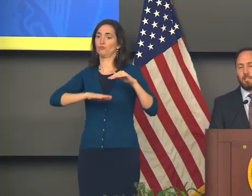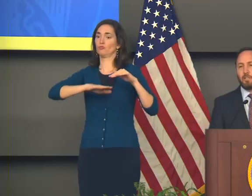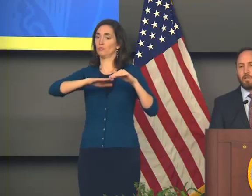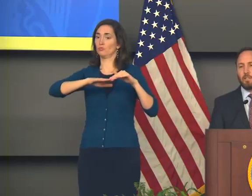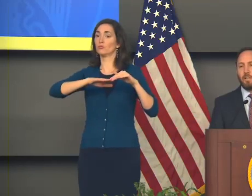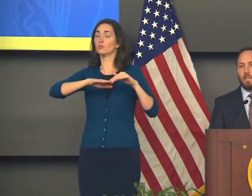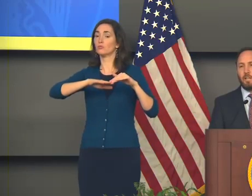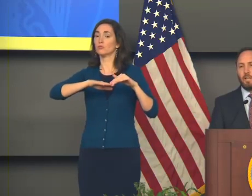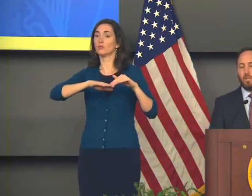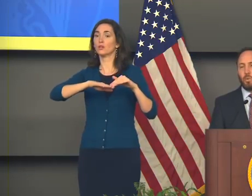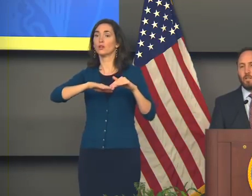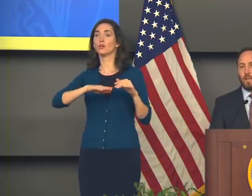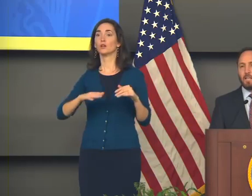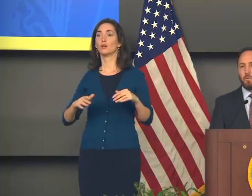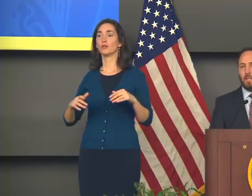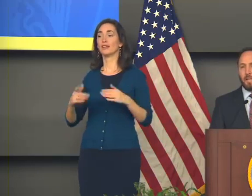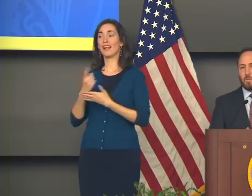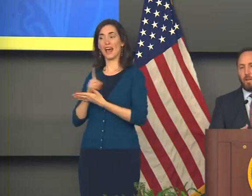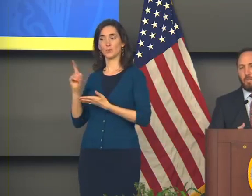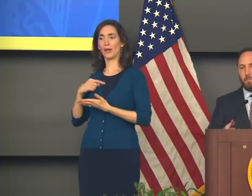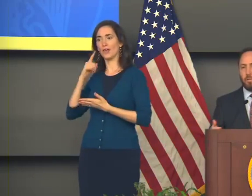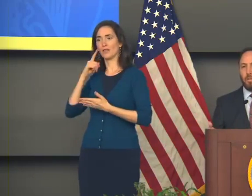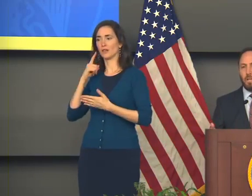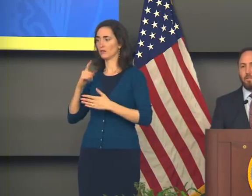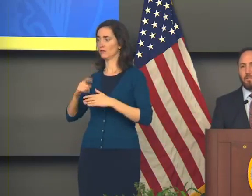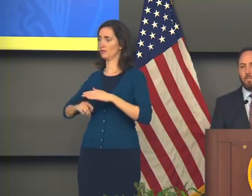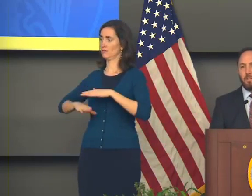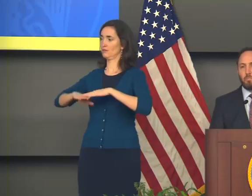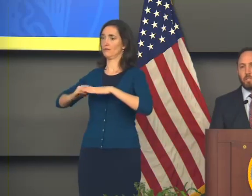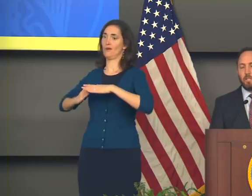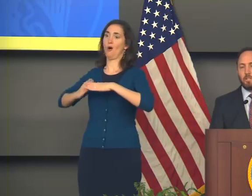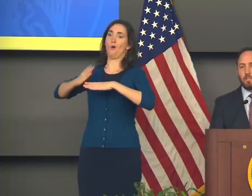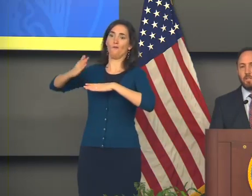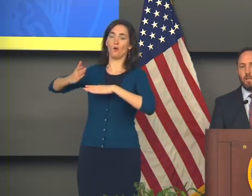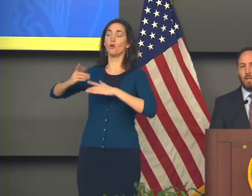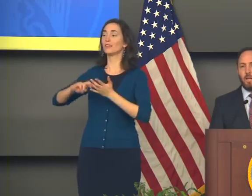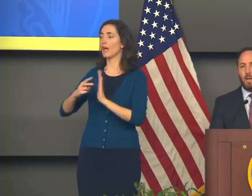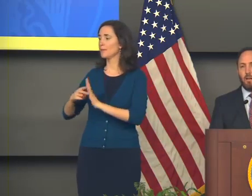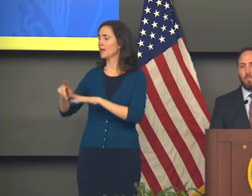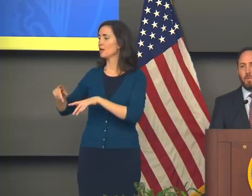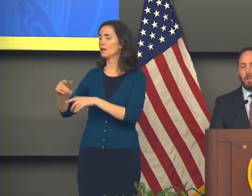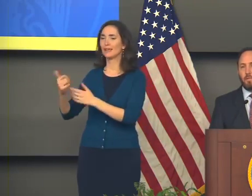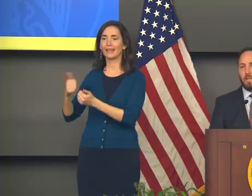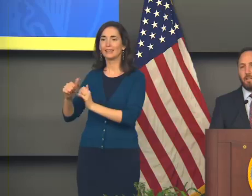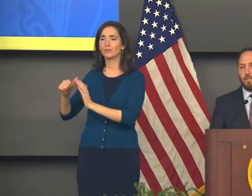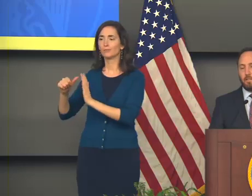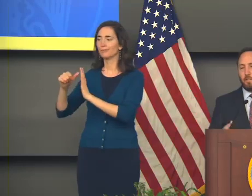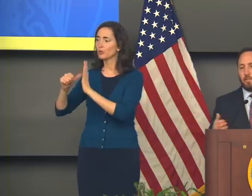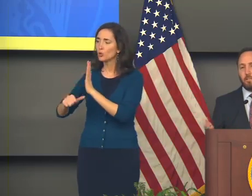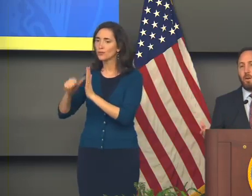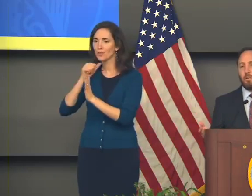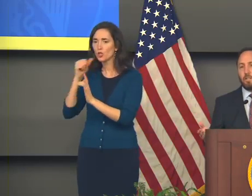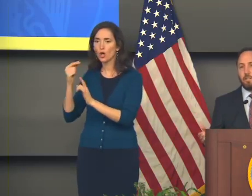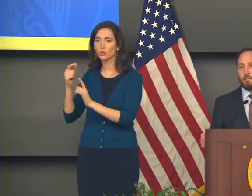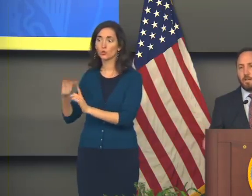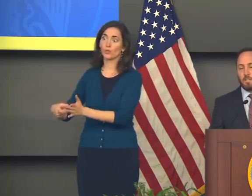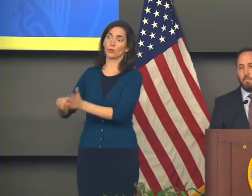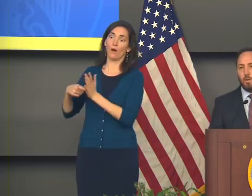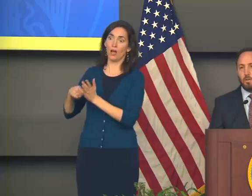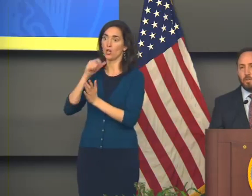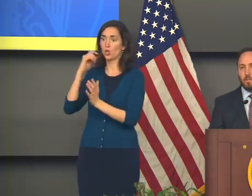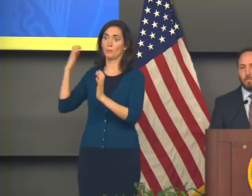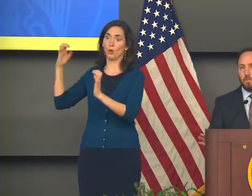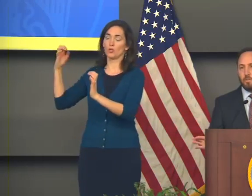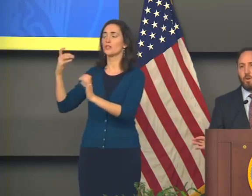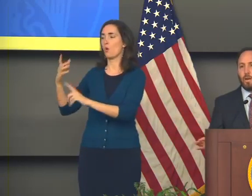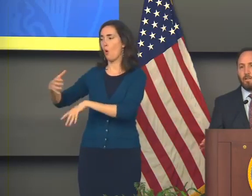capacity earlier in the week or last week. And that's why they pulled the levers to do the procedures. You know, think they're all in crisis